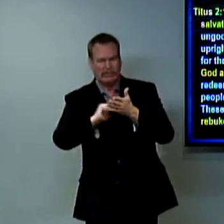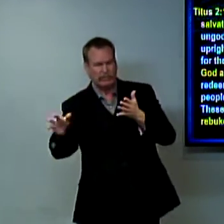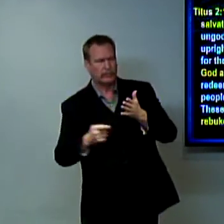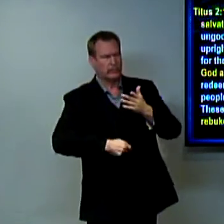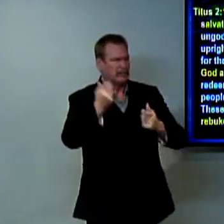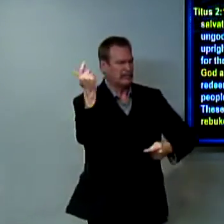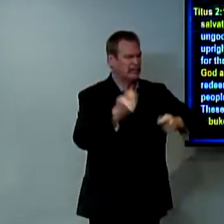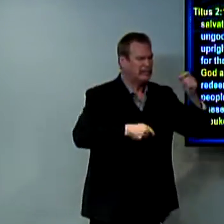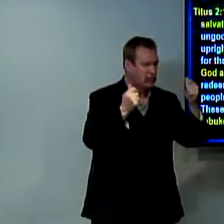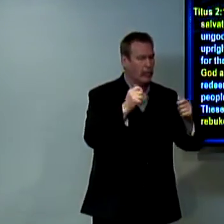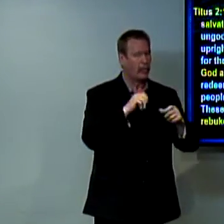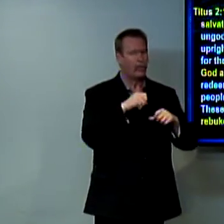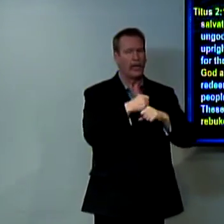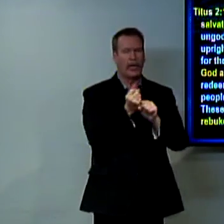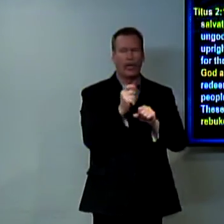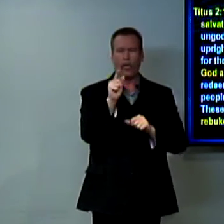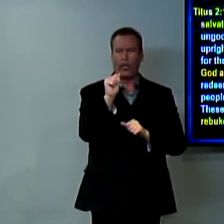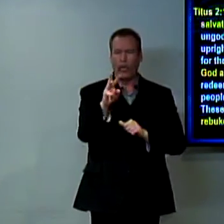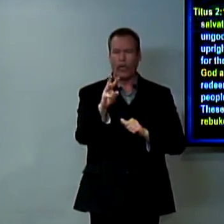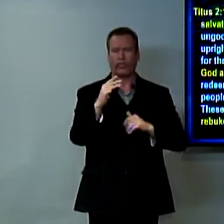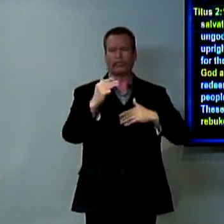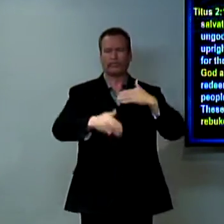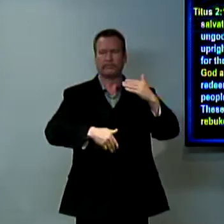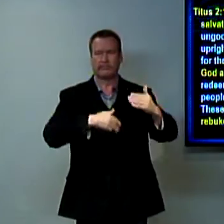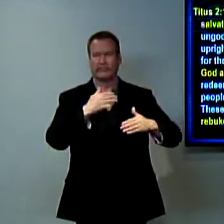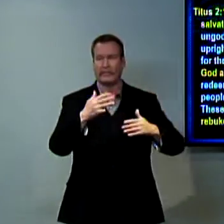you know the leaders they just want everything taken out